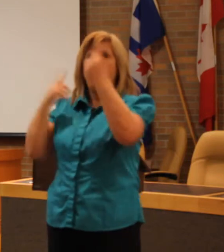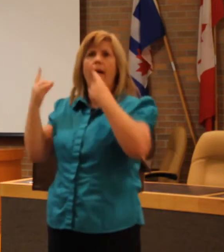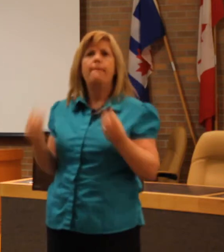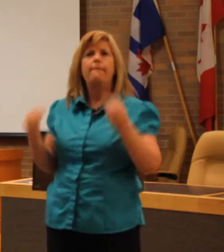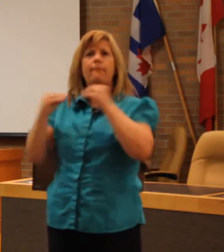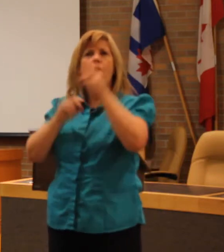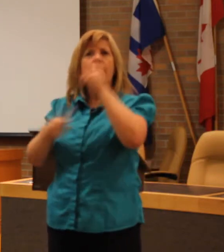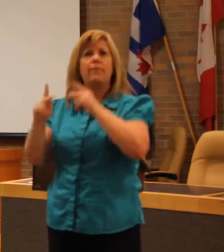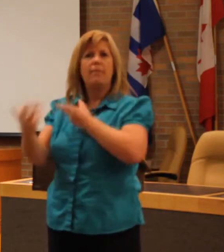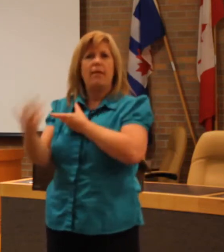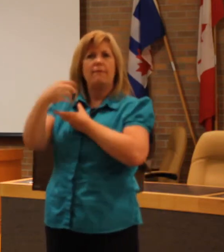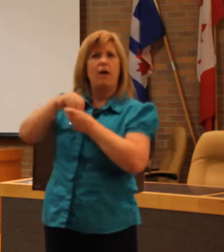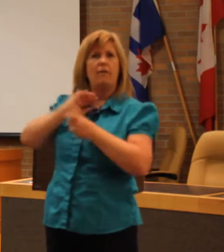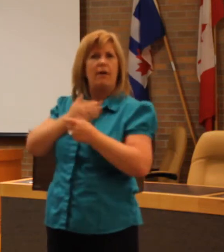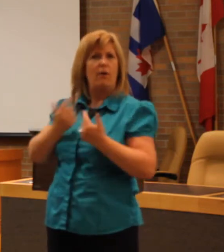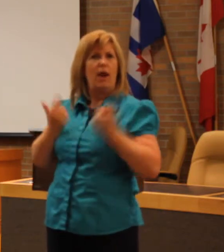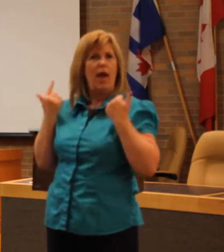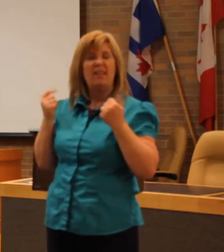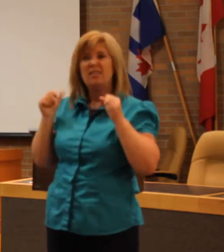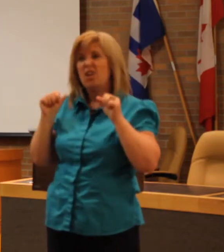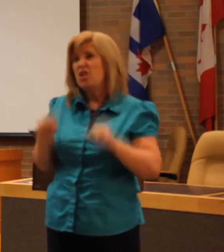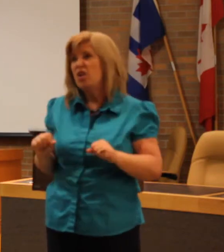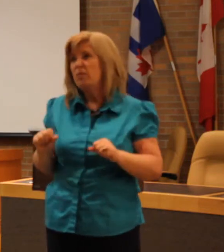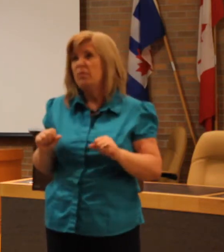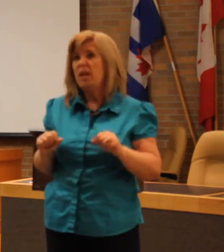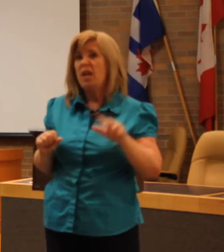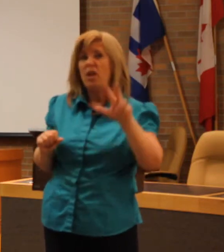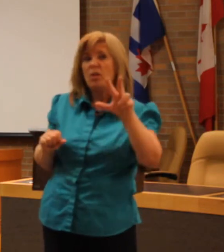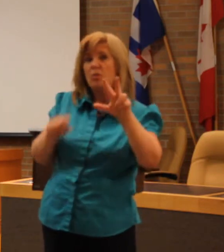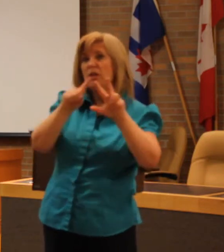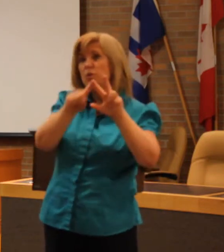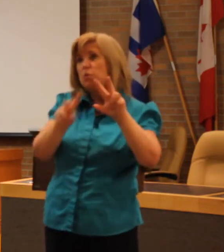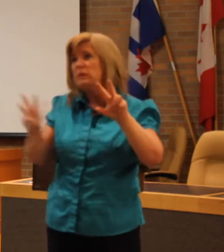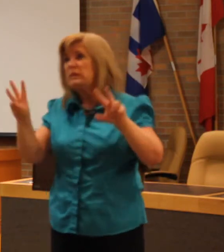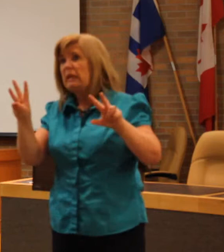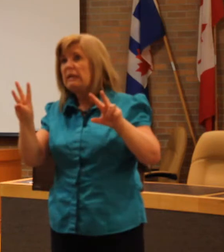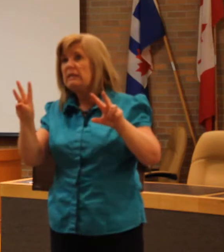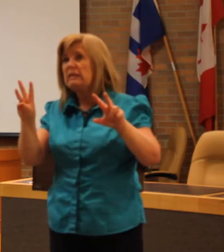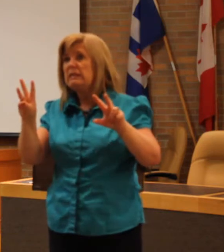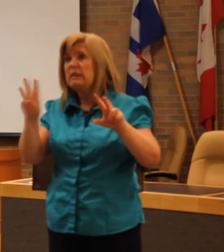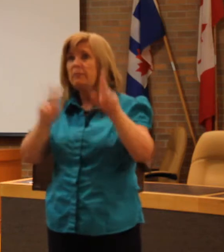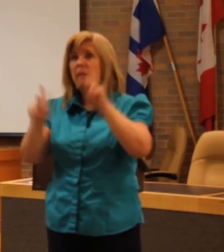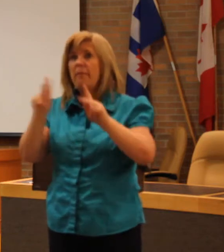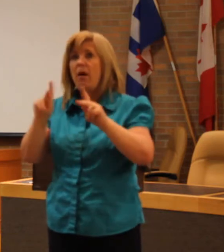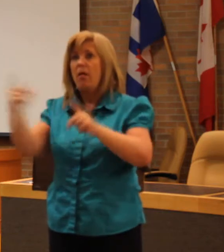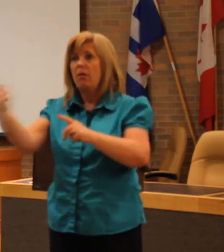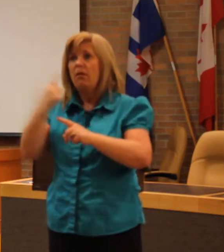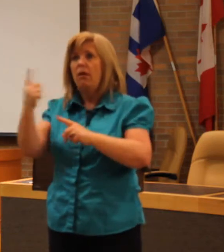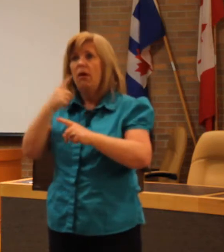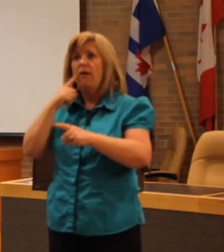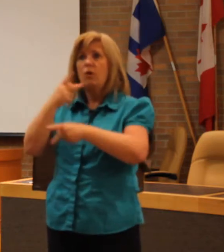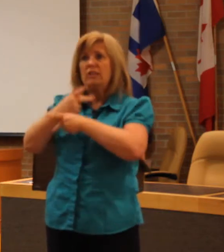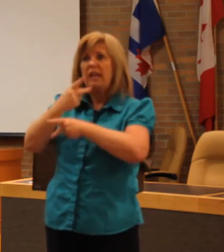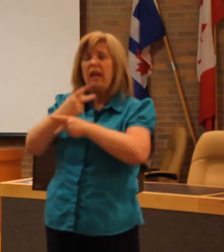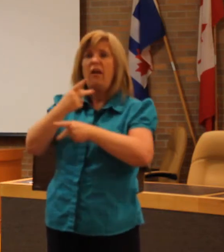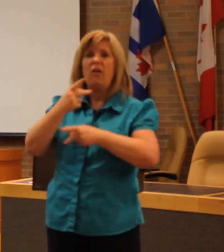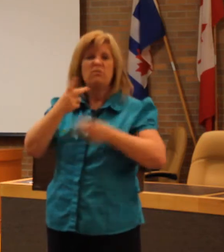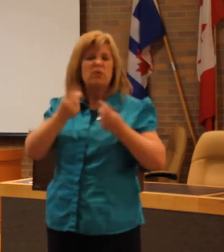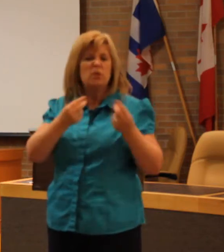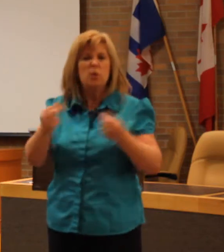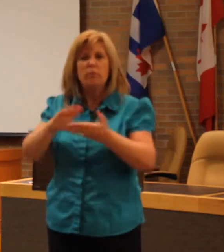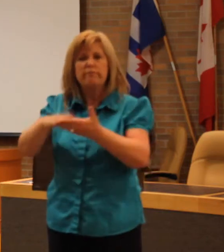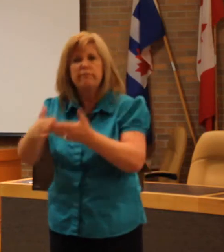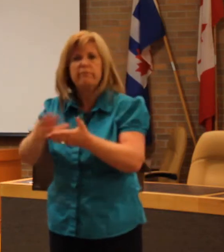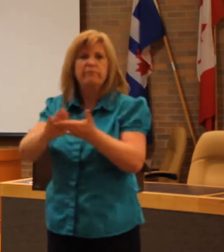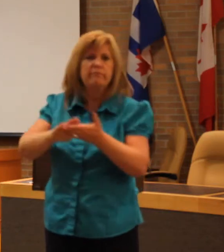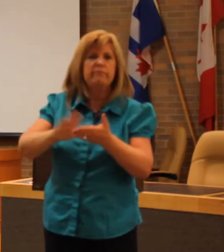might have a team of anywhere from 3 to 6 caregivers coming into our home each week to help us with those activities of daily